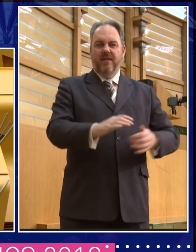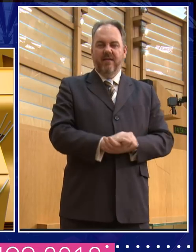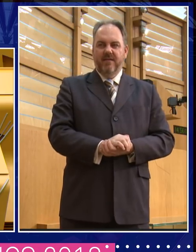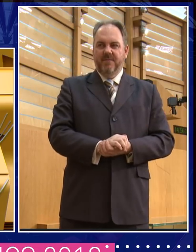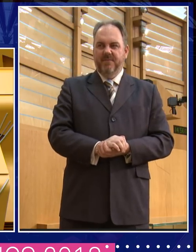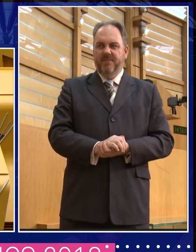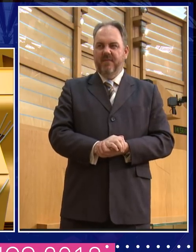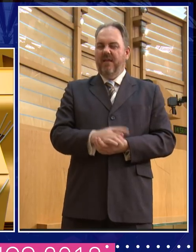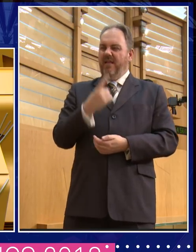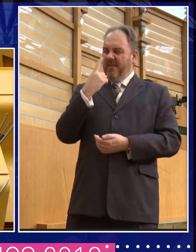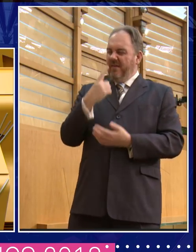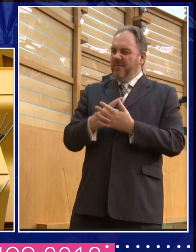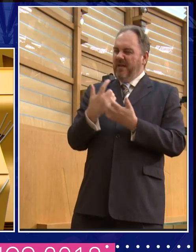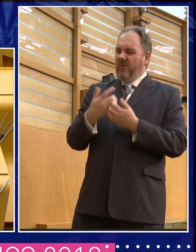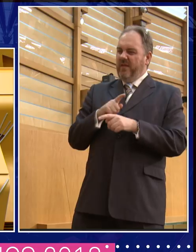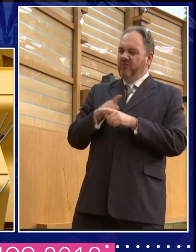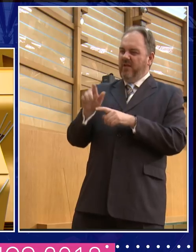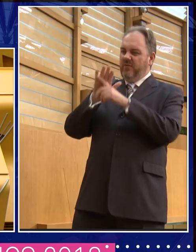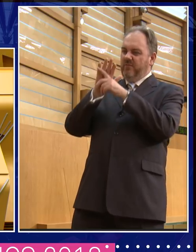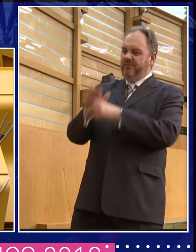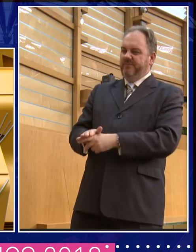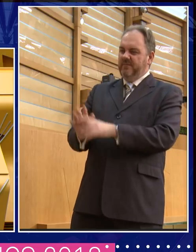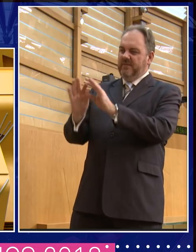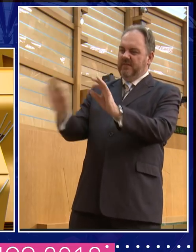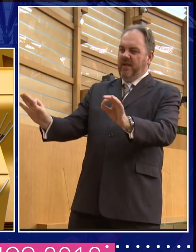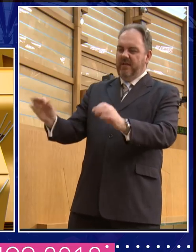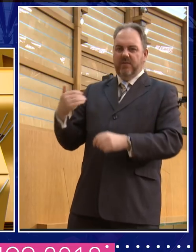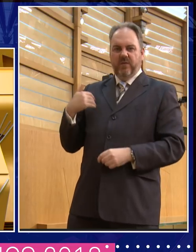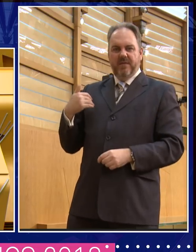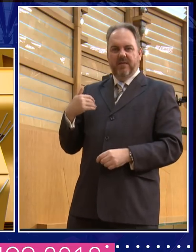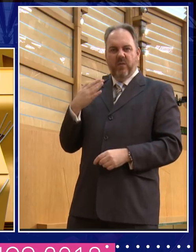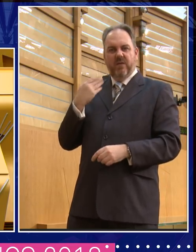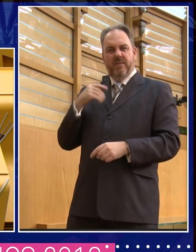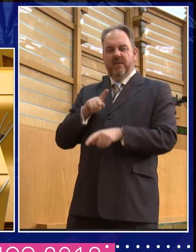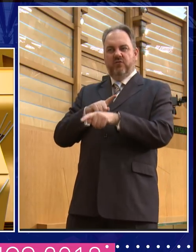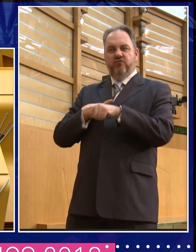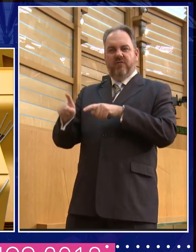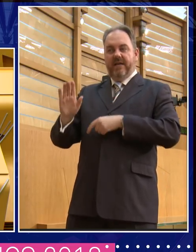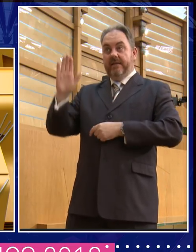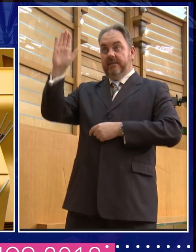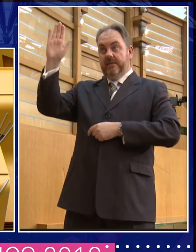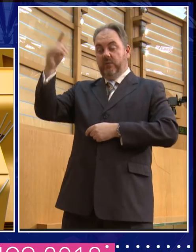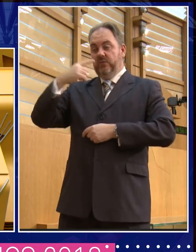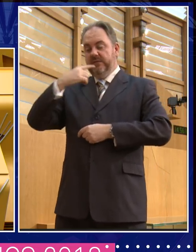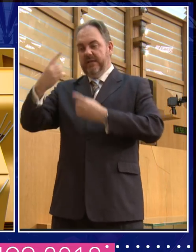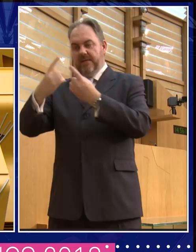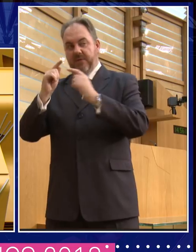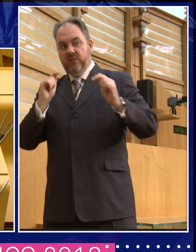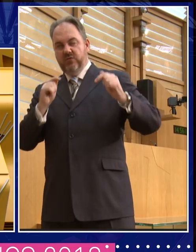the silencing women, um, when women do speak out, it's about how men then, well, men and women portray,